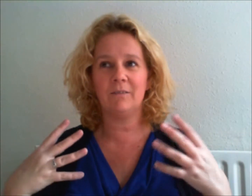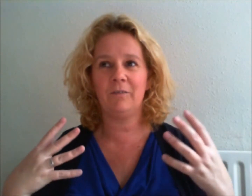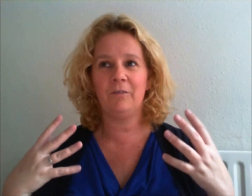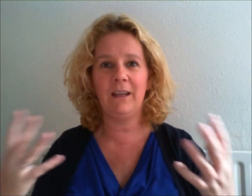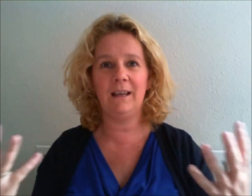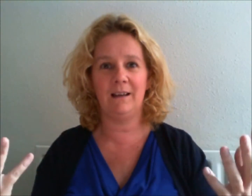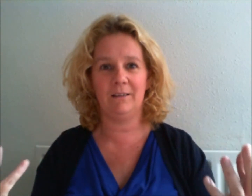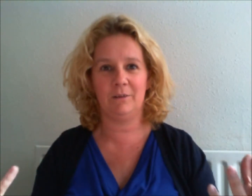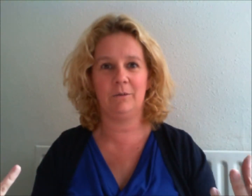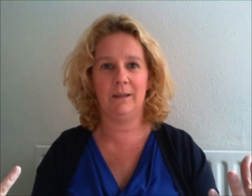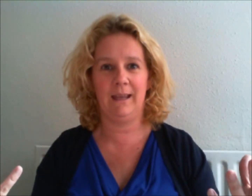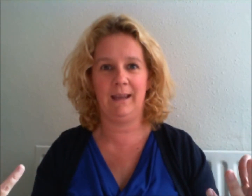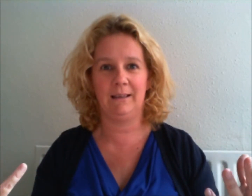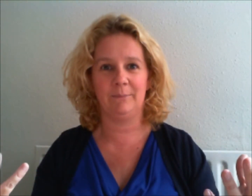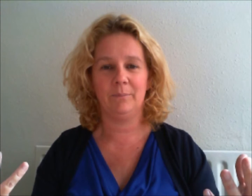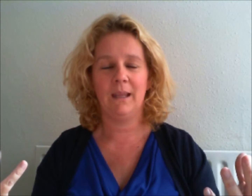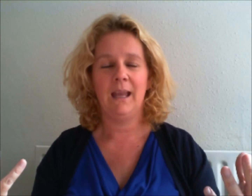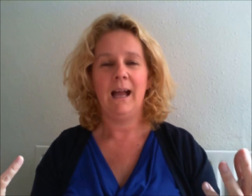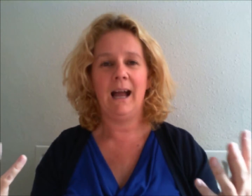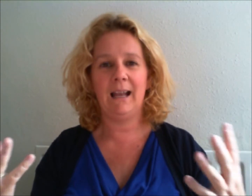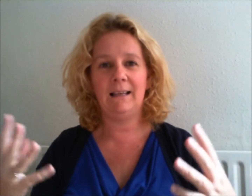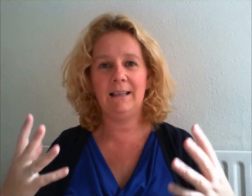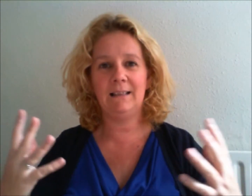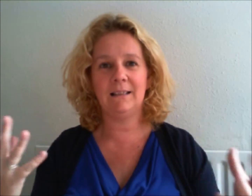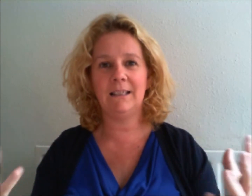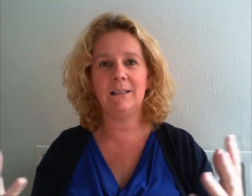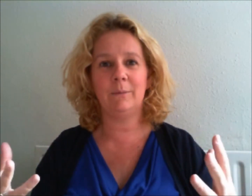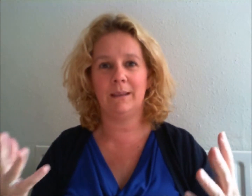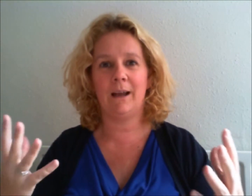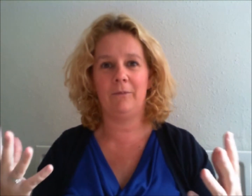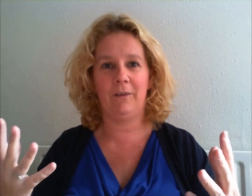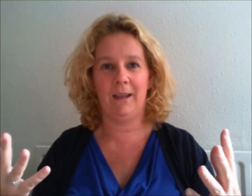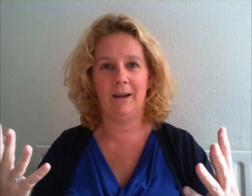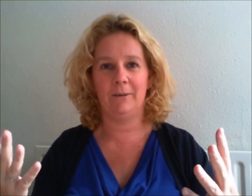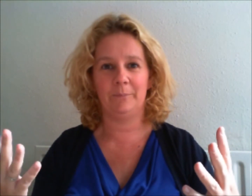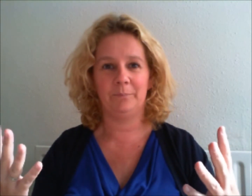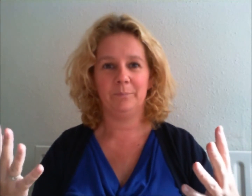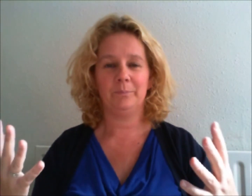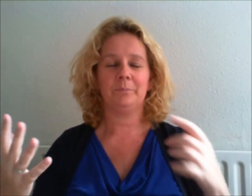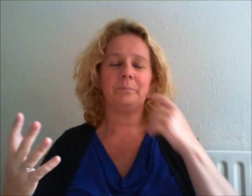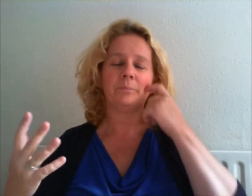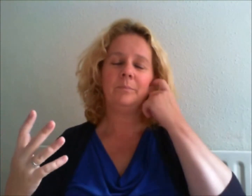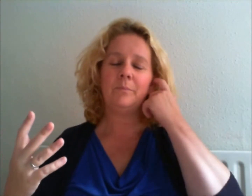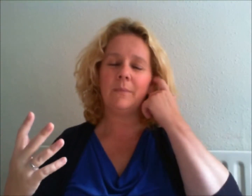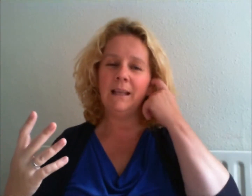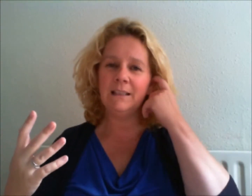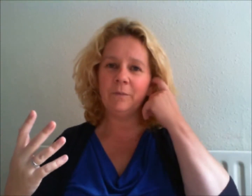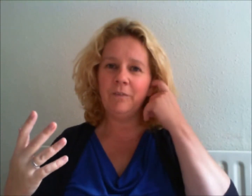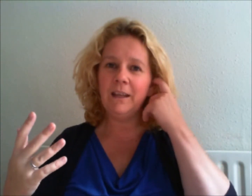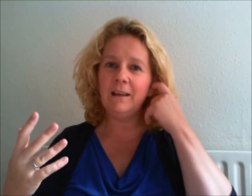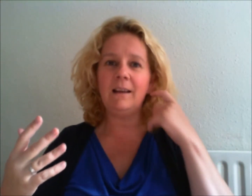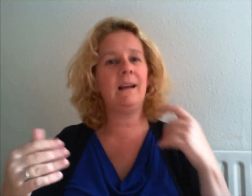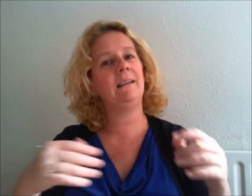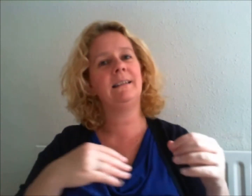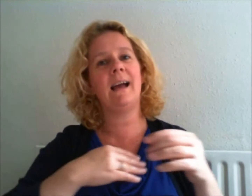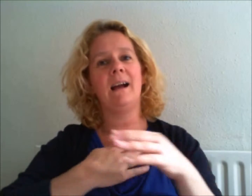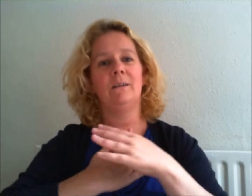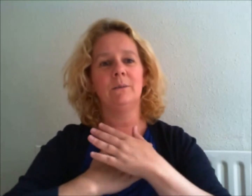fear talking and I need to deal with that fear. It's fear and doubt.